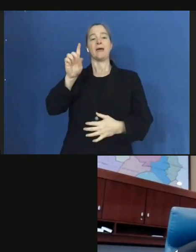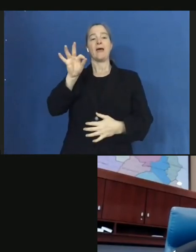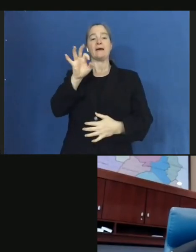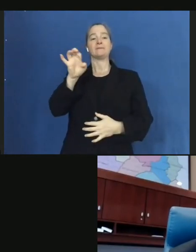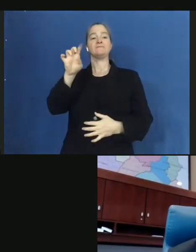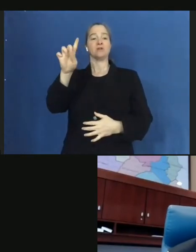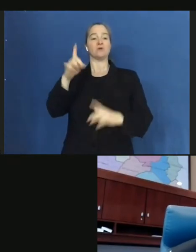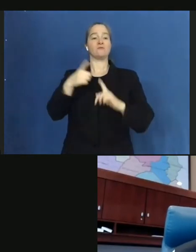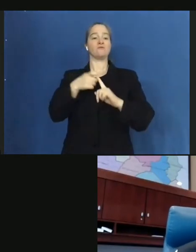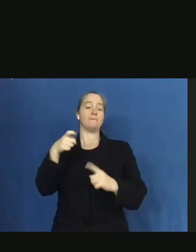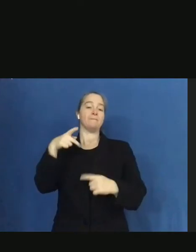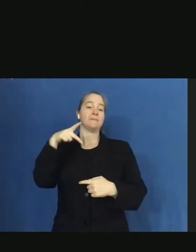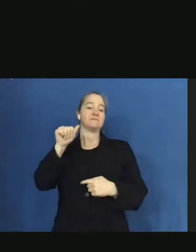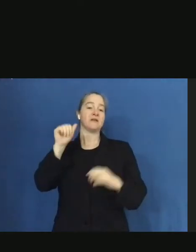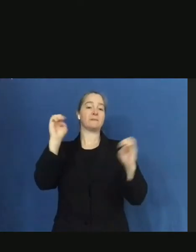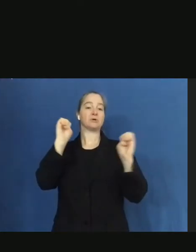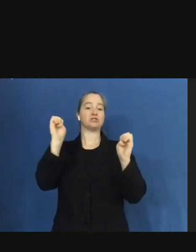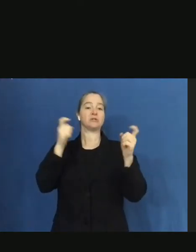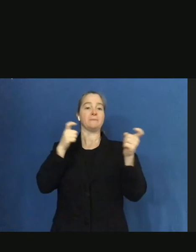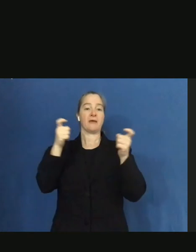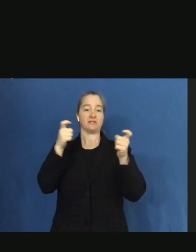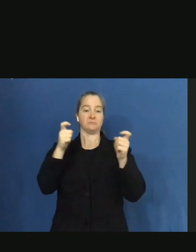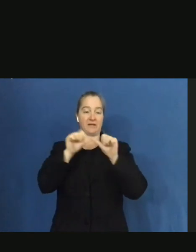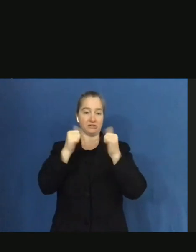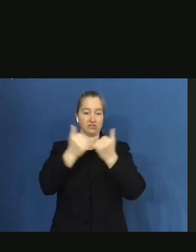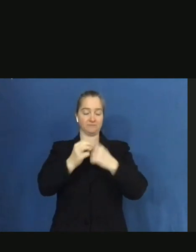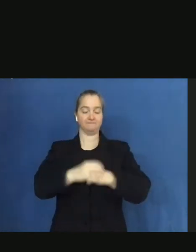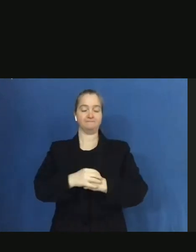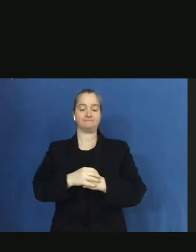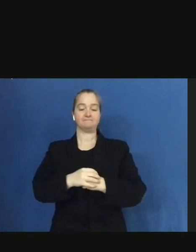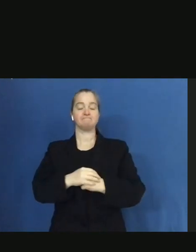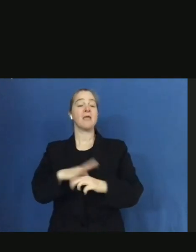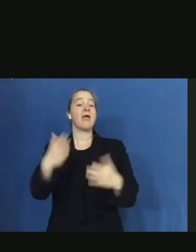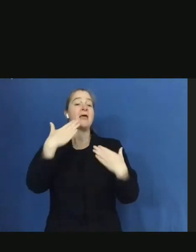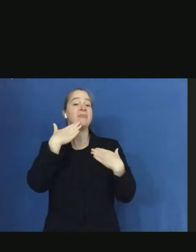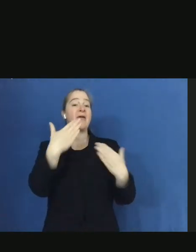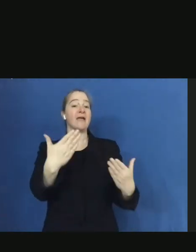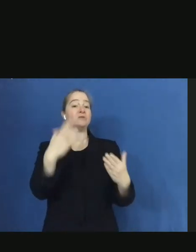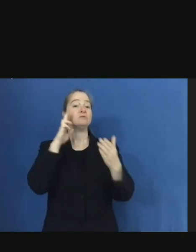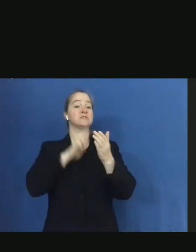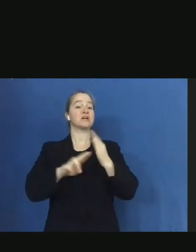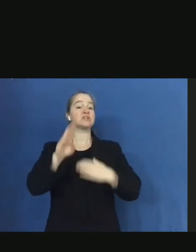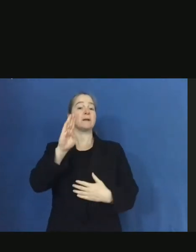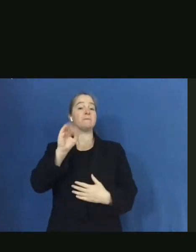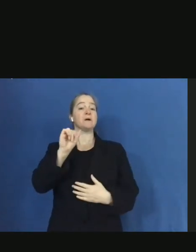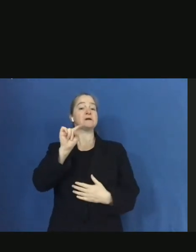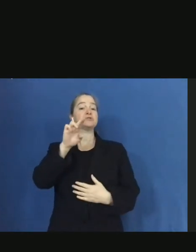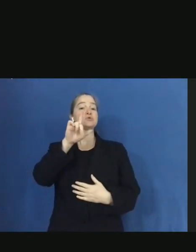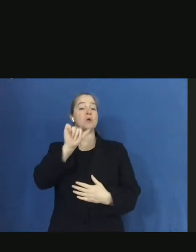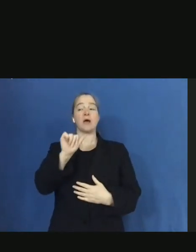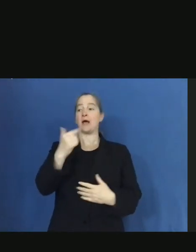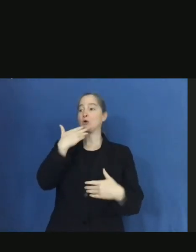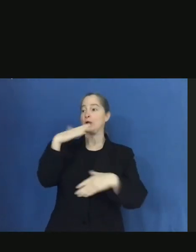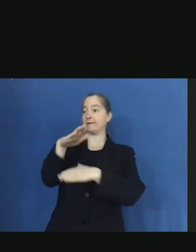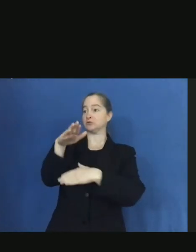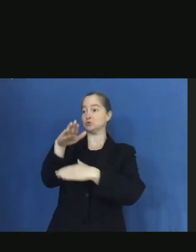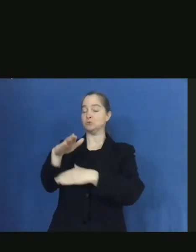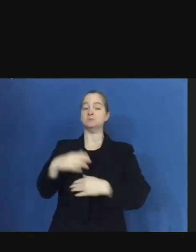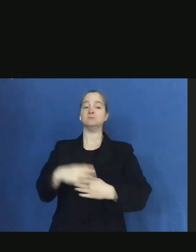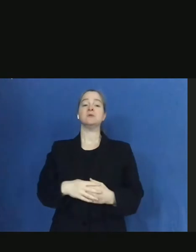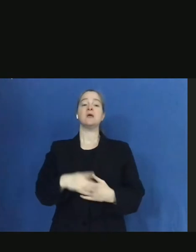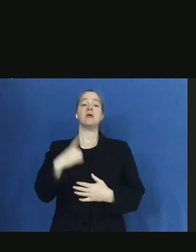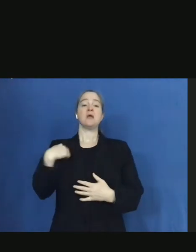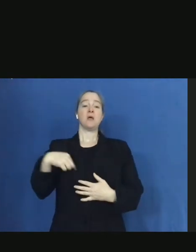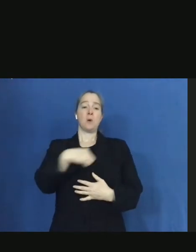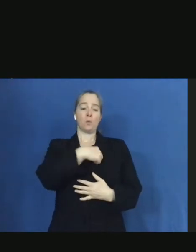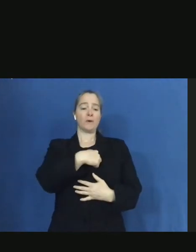Thank you, Deputy Secretary Batula. Good afternoon, everyone. As we do with a lot of weather systems, we've been monitoring this storm system since